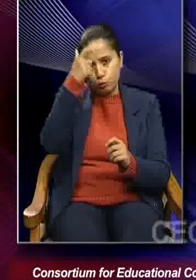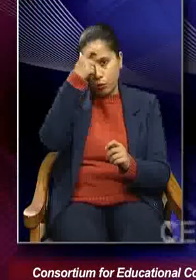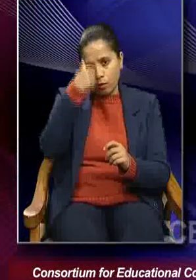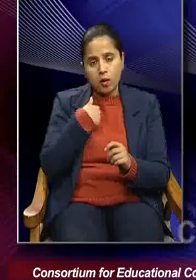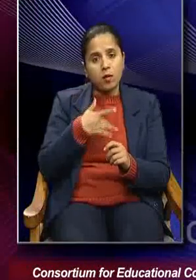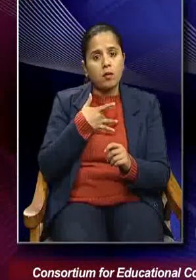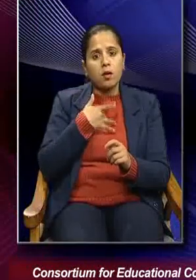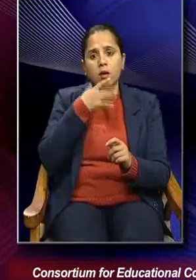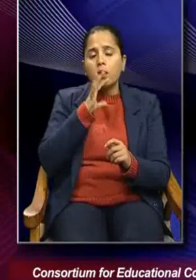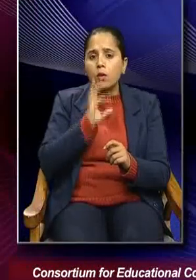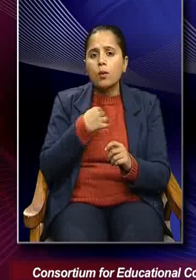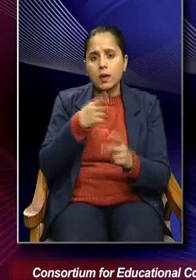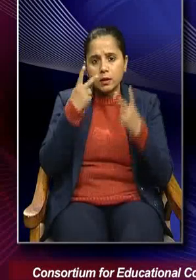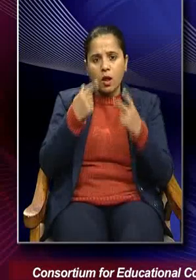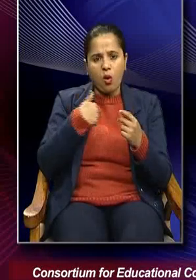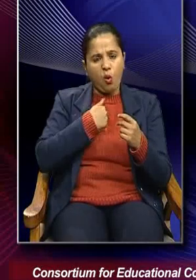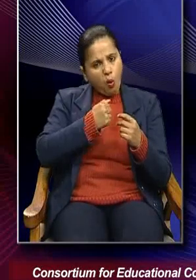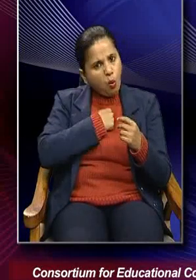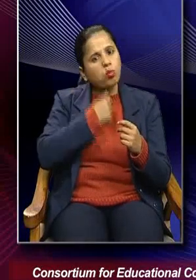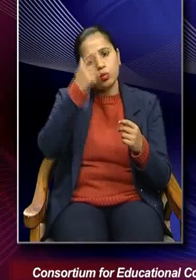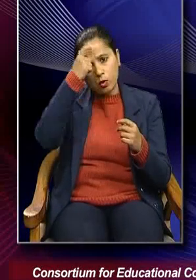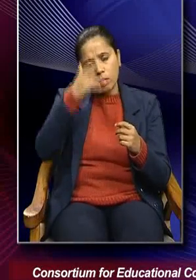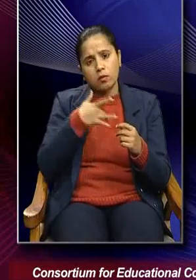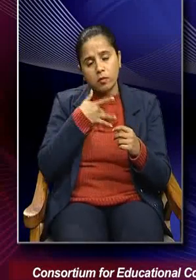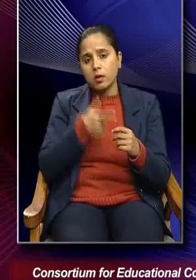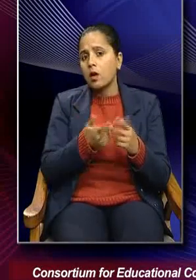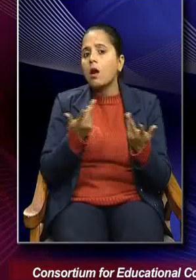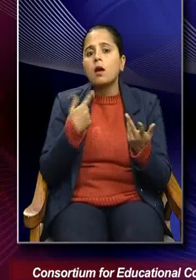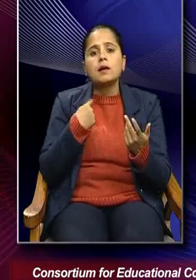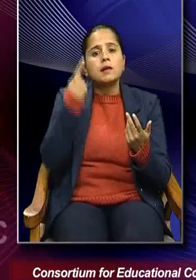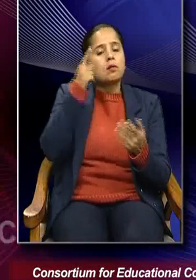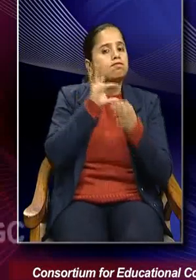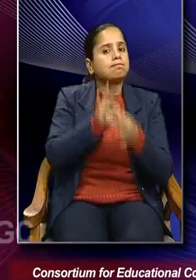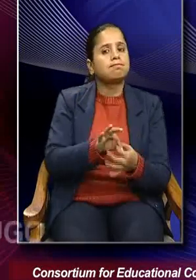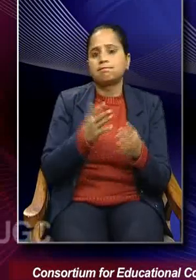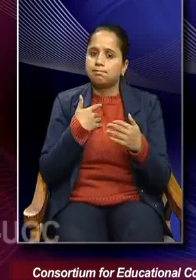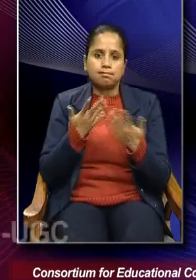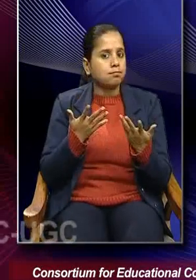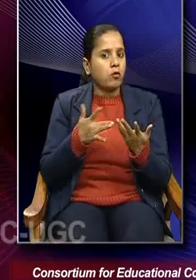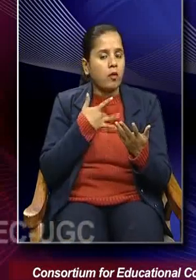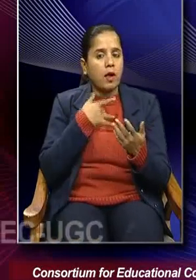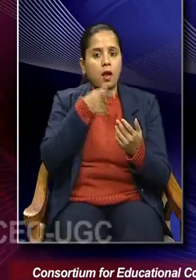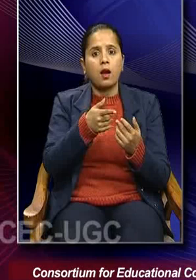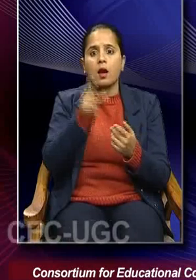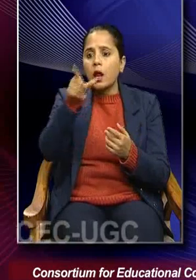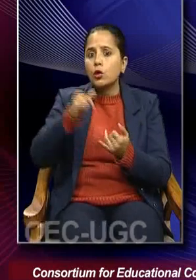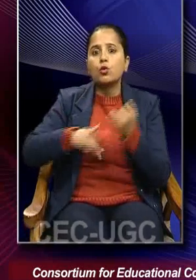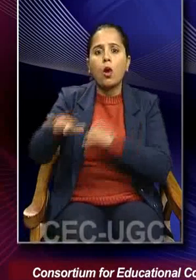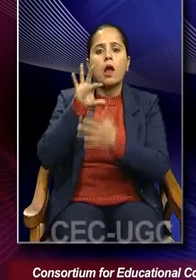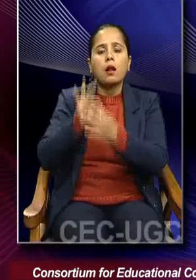as our own problem and not able to relate it to the wider society.